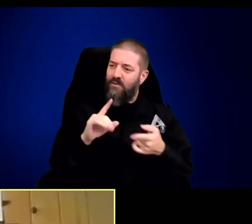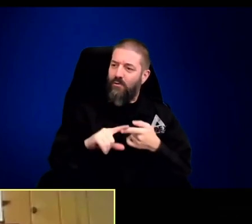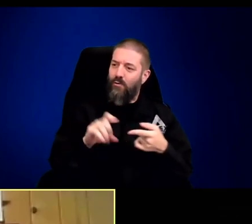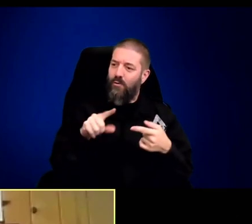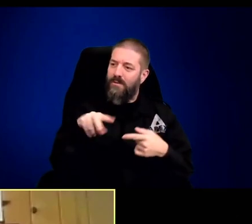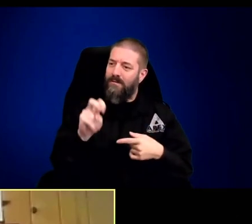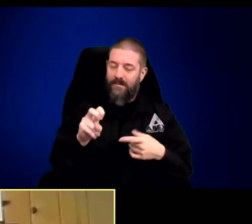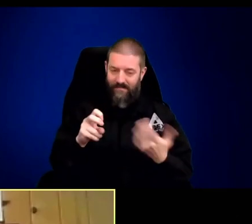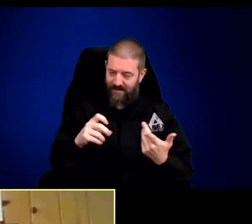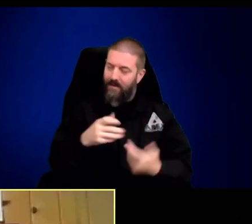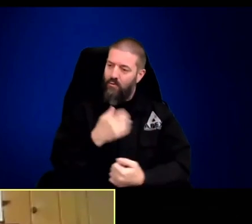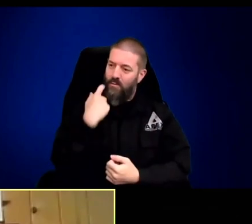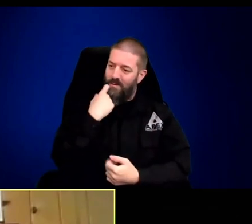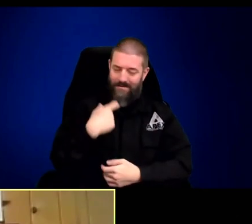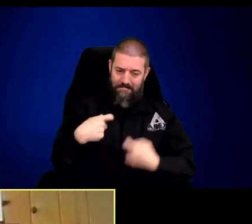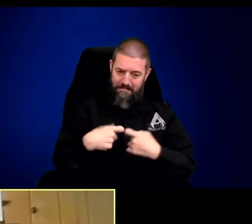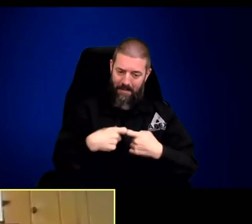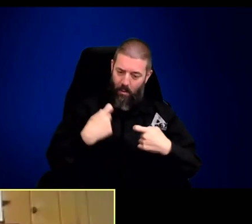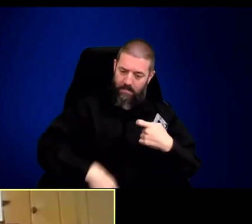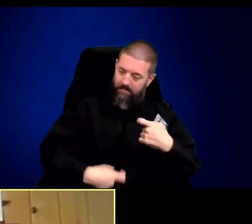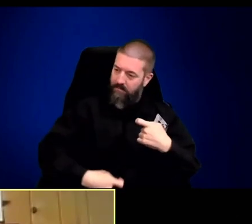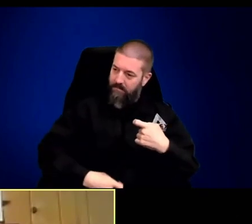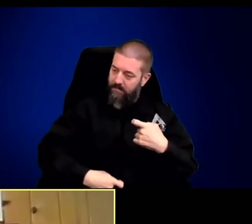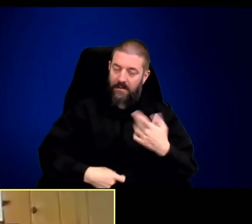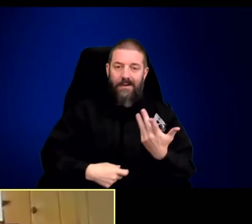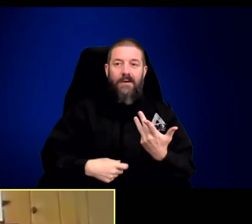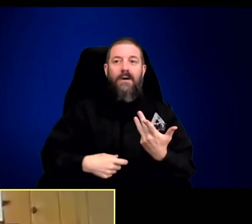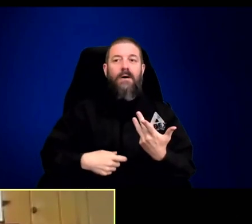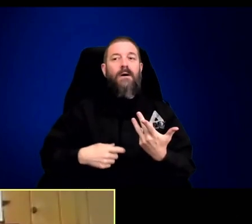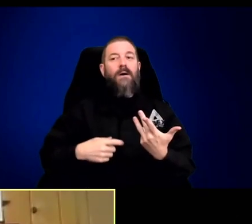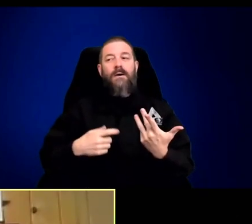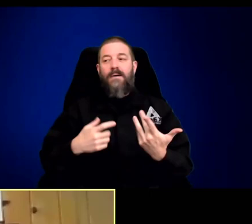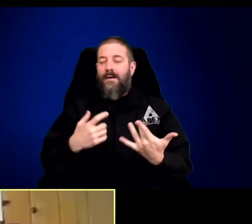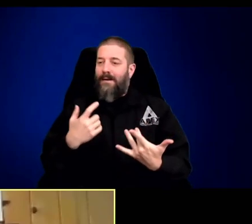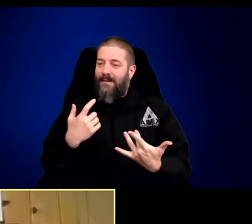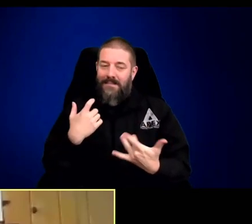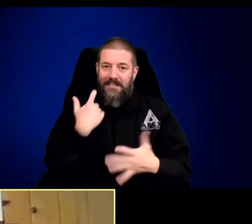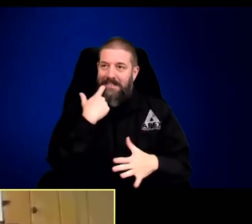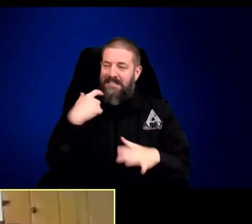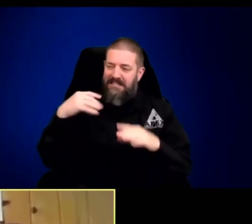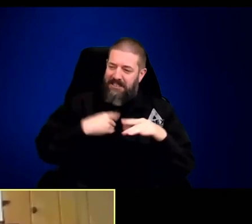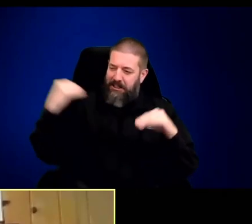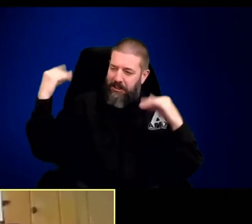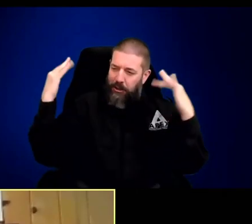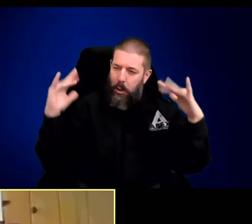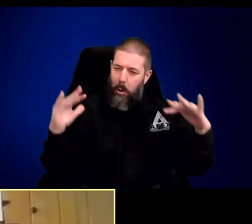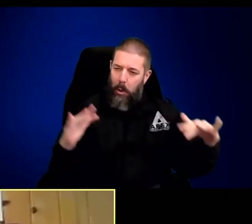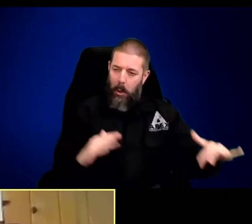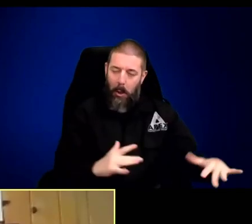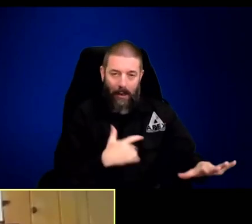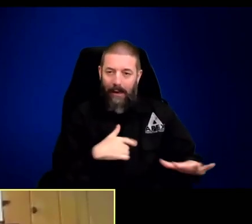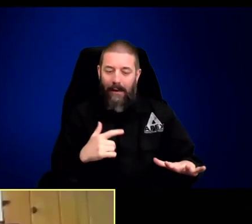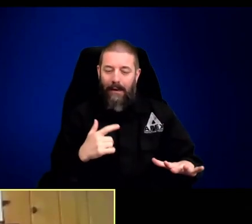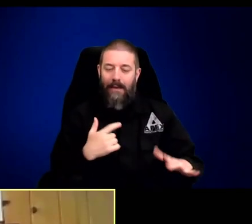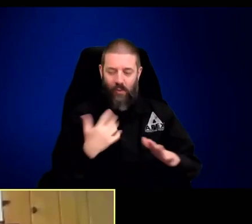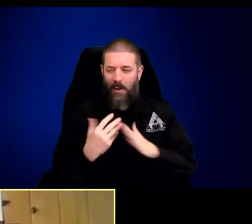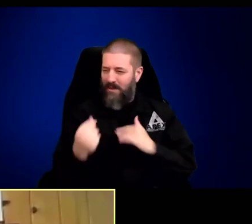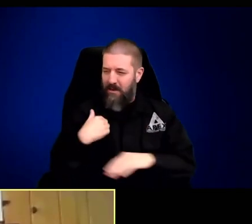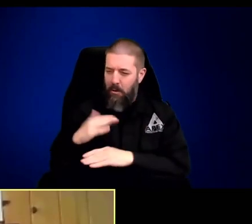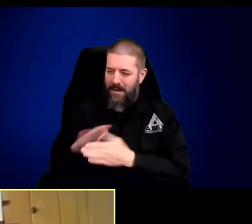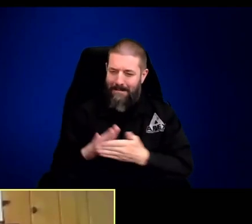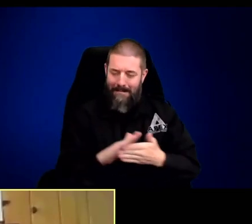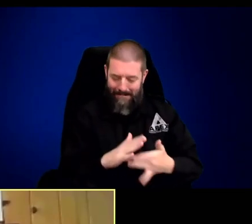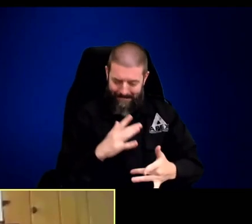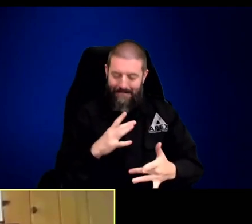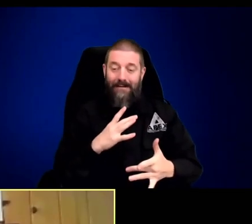Steve that the power went out here a little while ago, so I was getting paranoid, but it came back on. We had a little bit of snow today. I just went